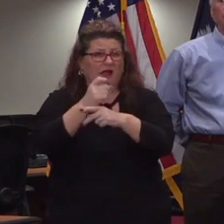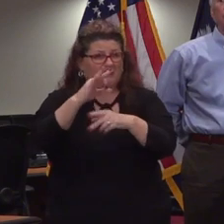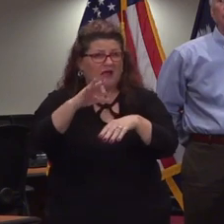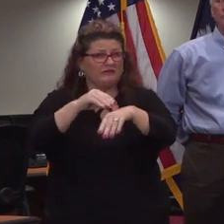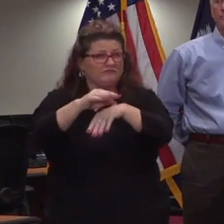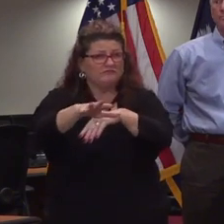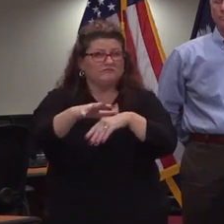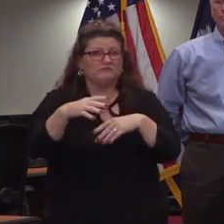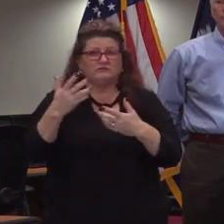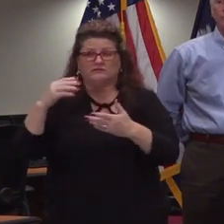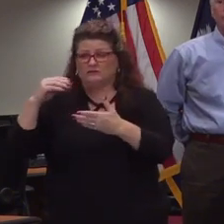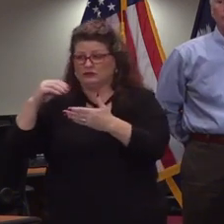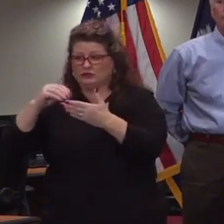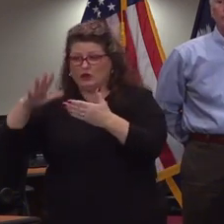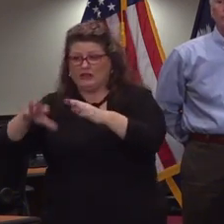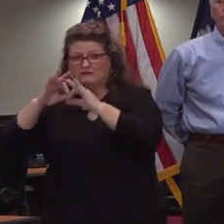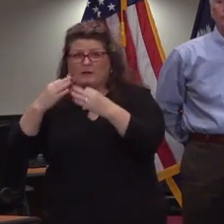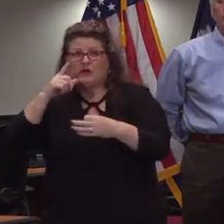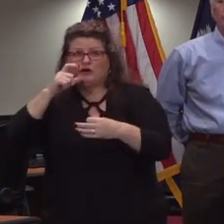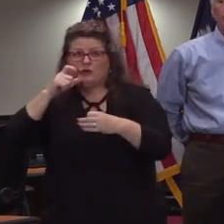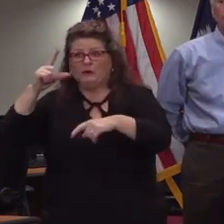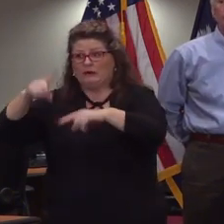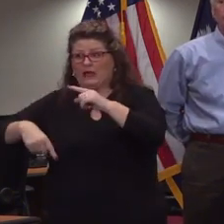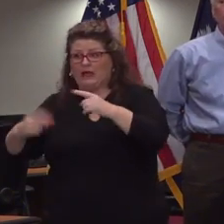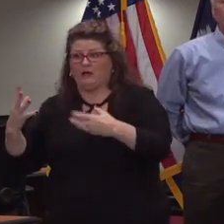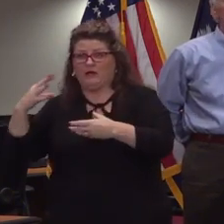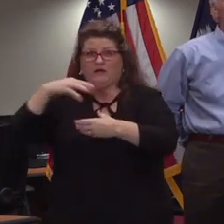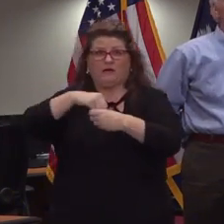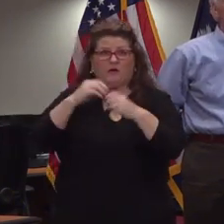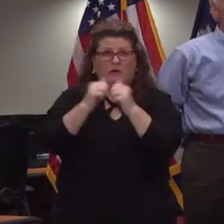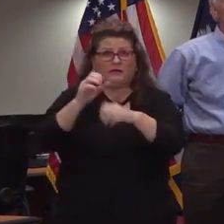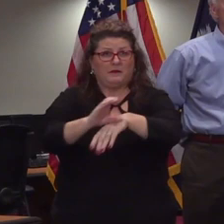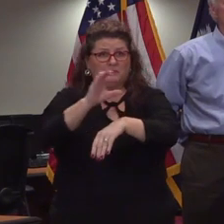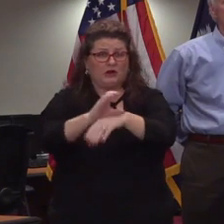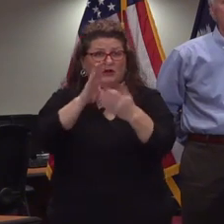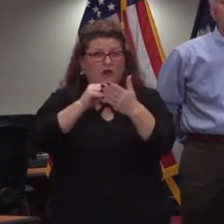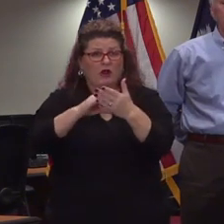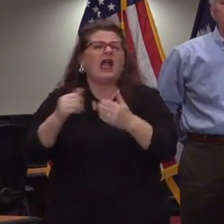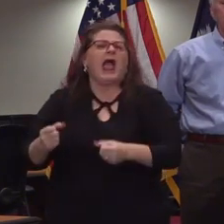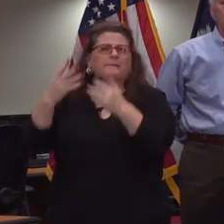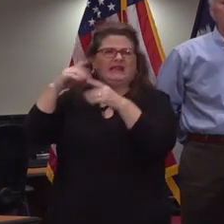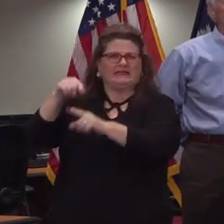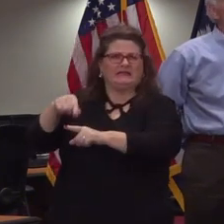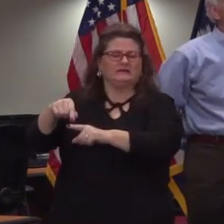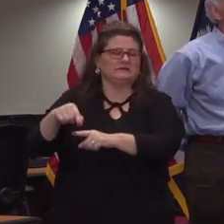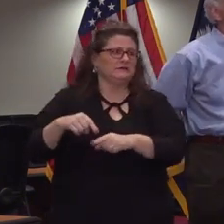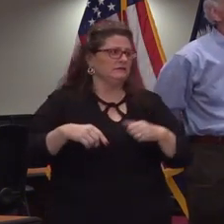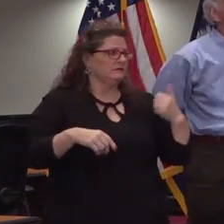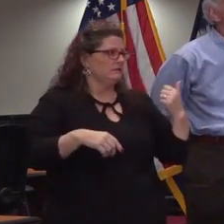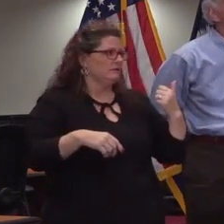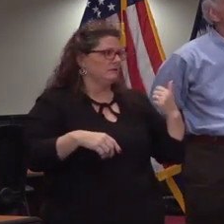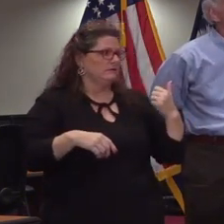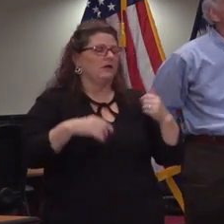of students or families haven't been able to really participate fully in education in this pandemic setting i i would say that